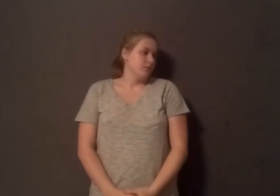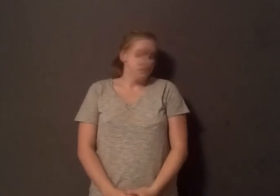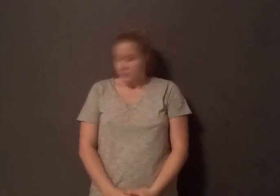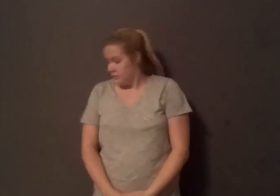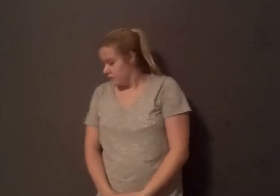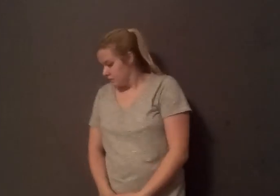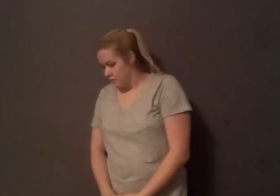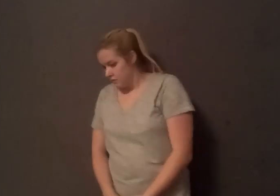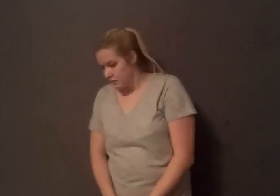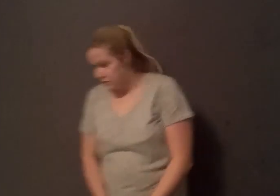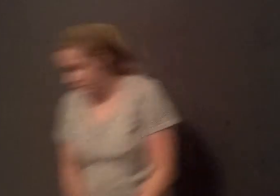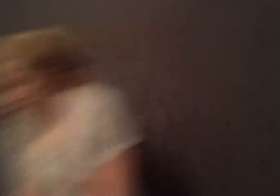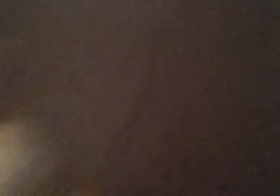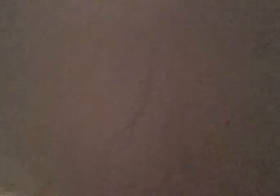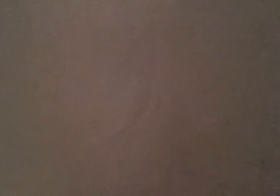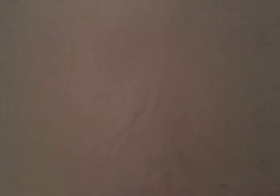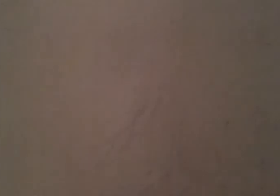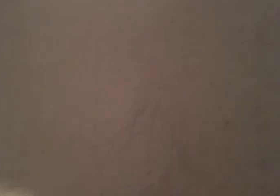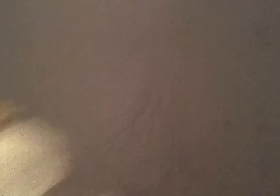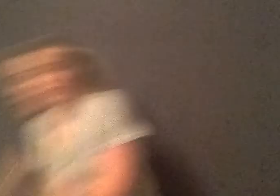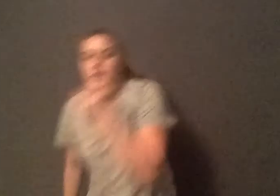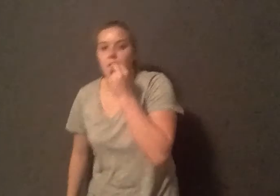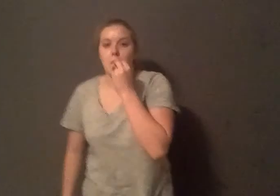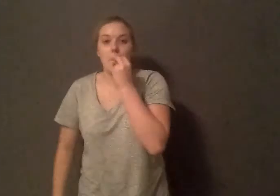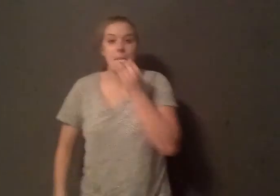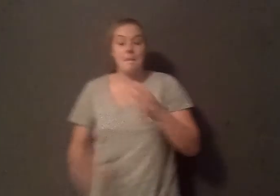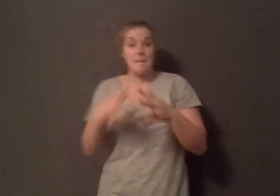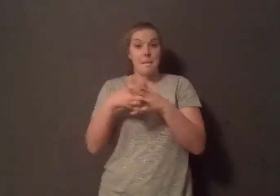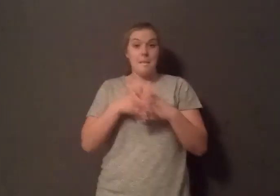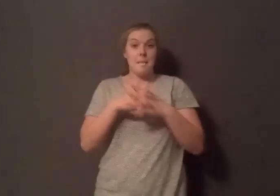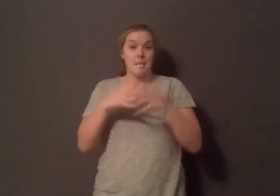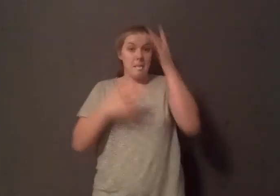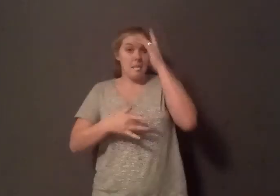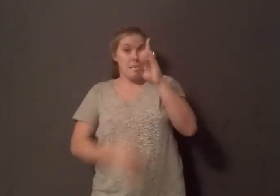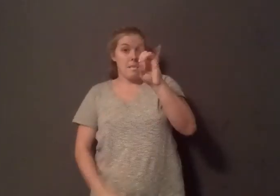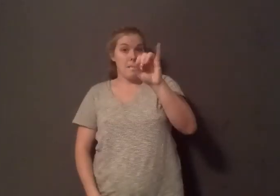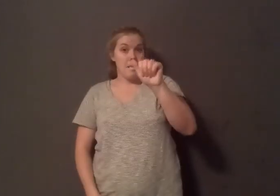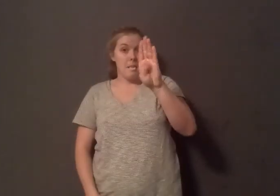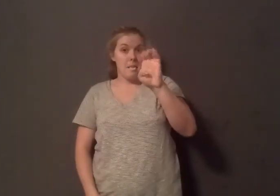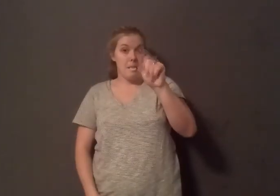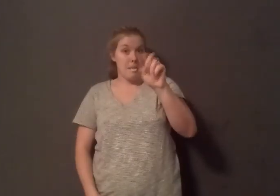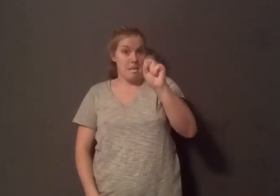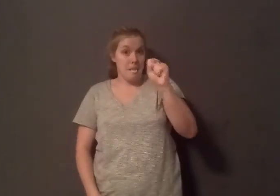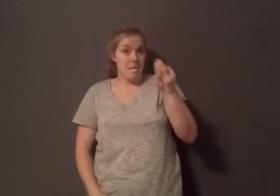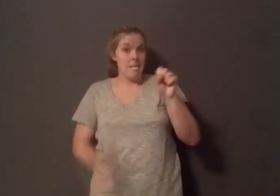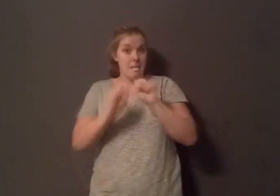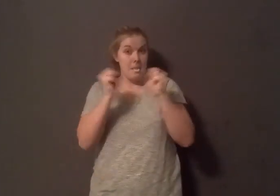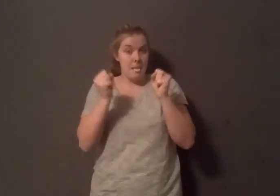American Diabetes Association actually finally got back and they agreed to an interview. Preparing for